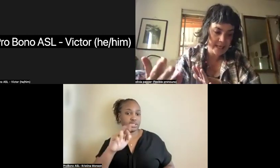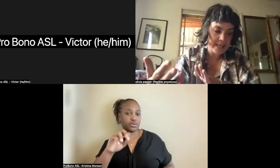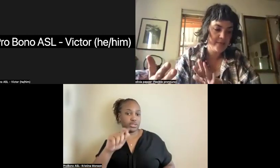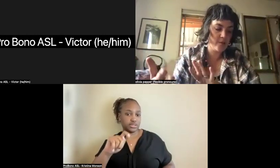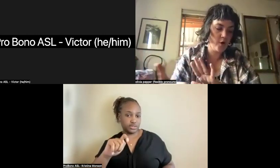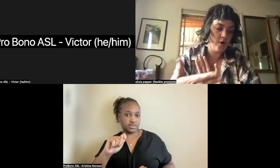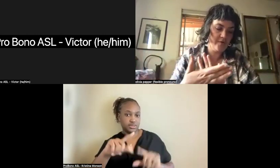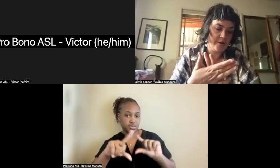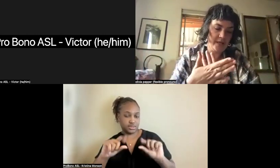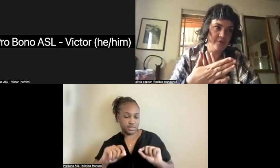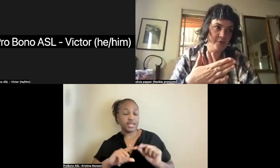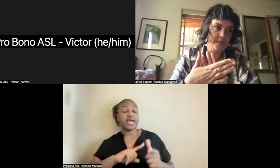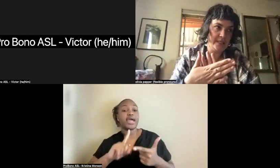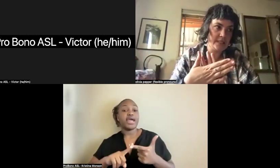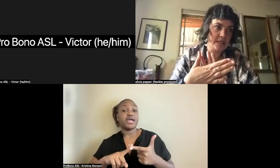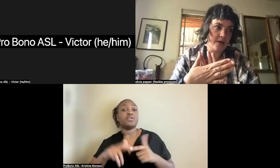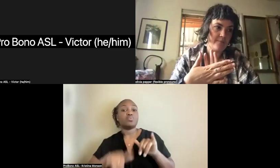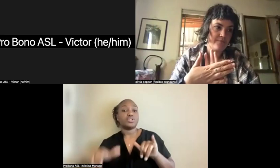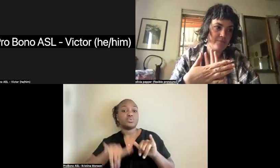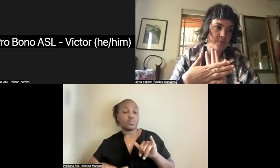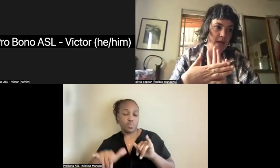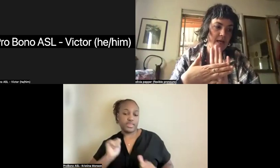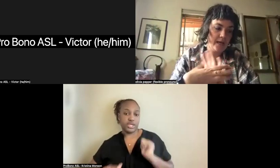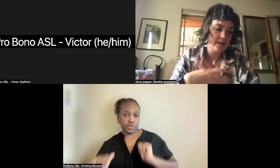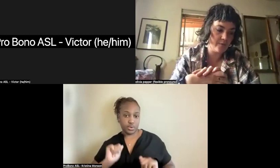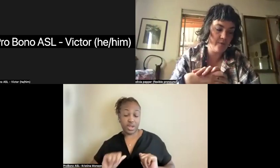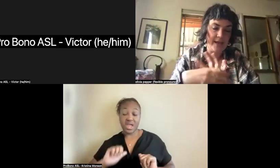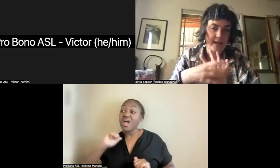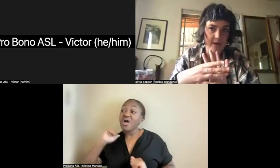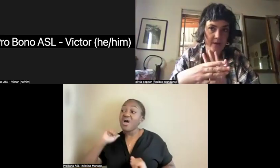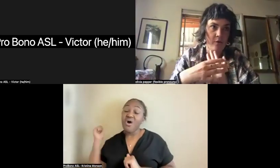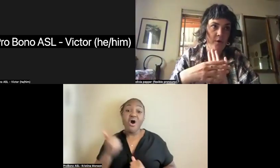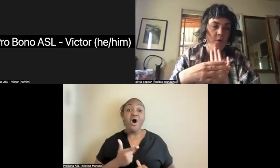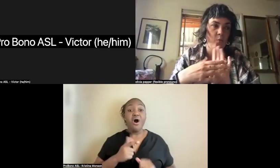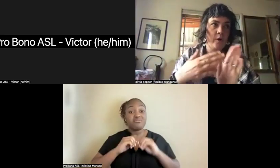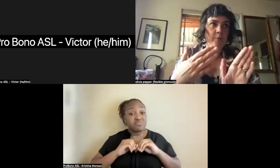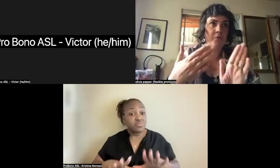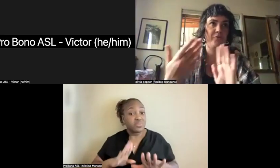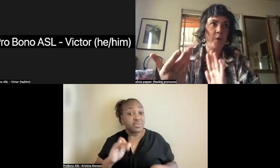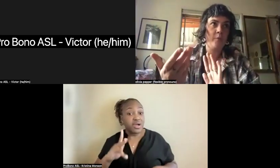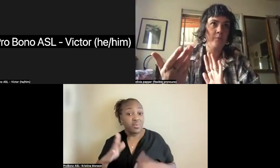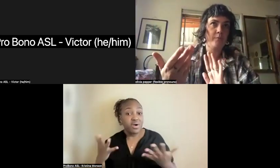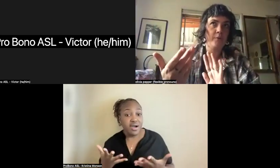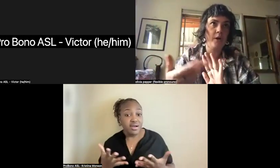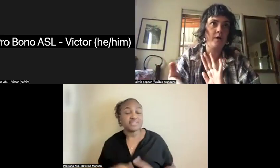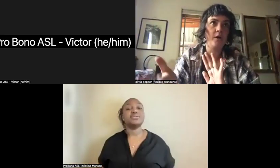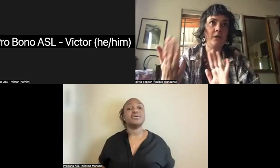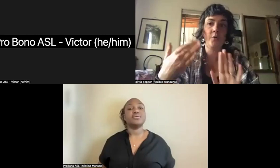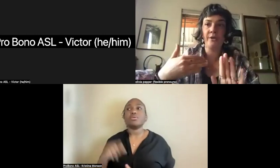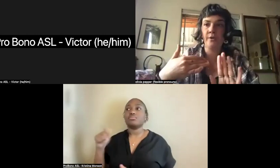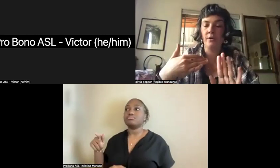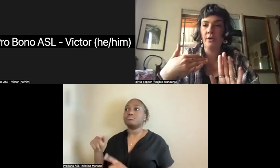they were all very influenced. Alejandro and Michael were both from a